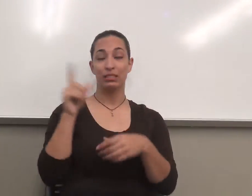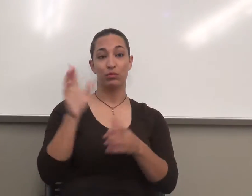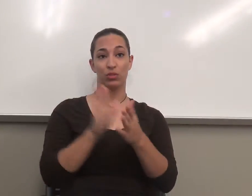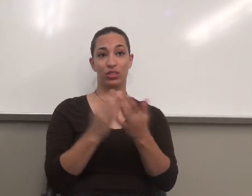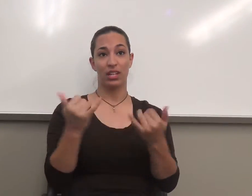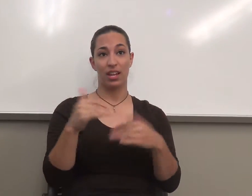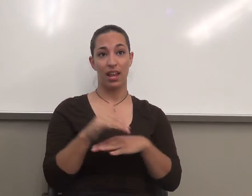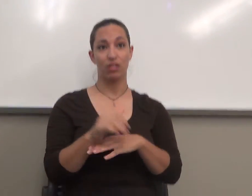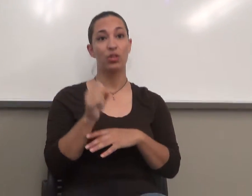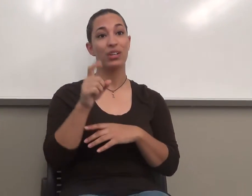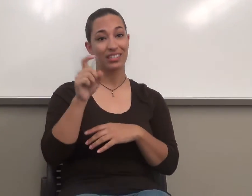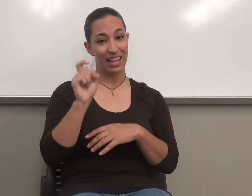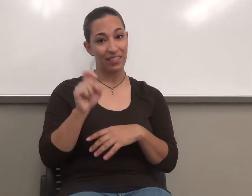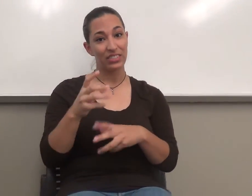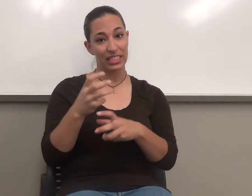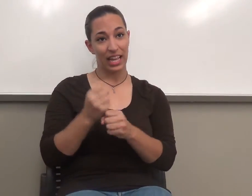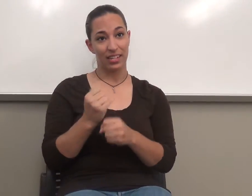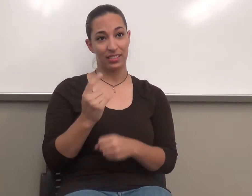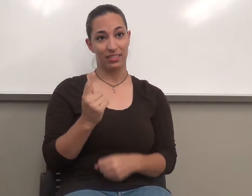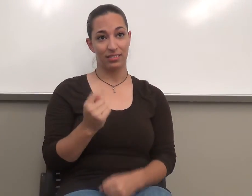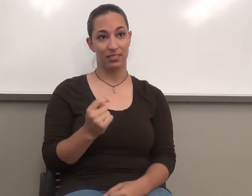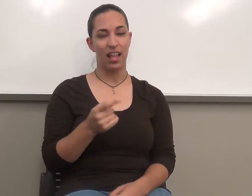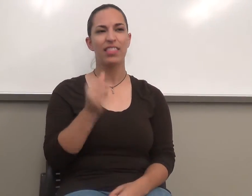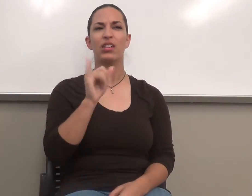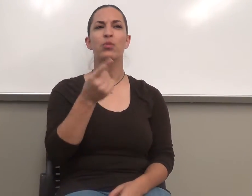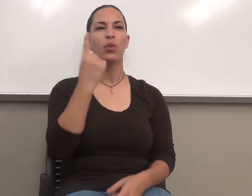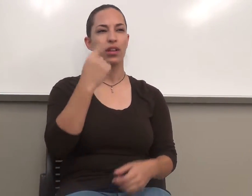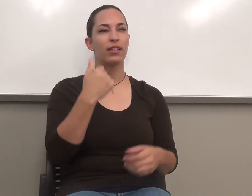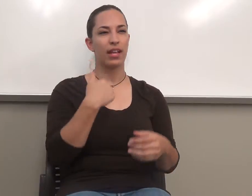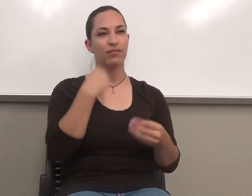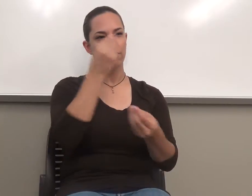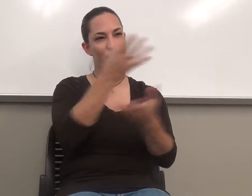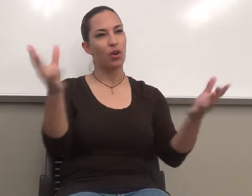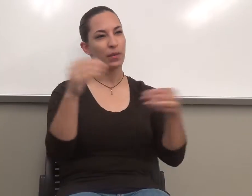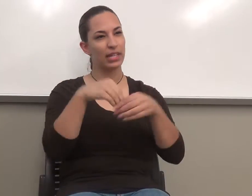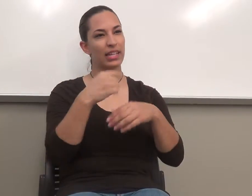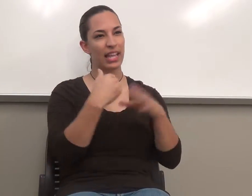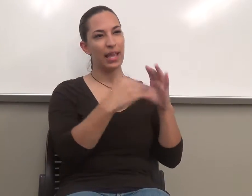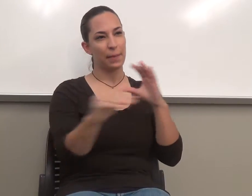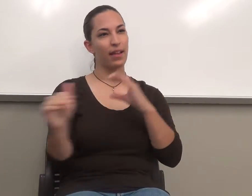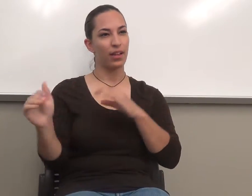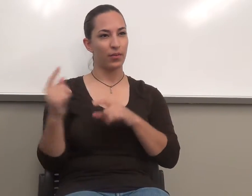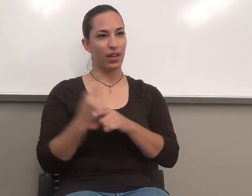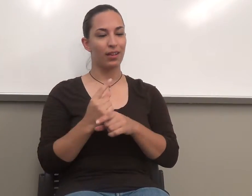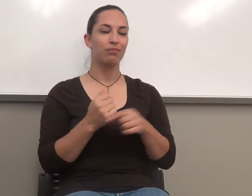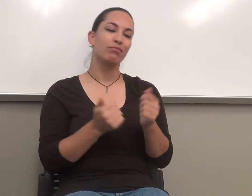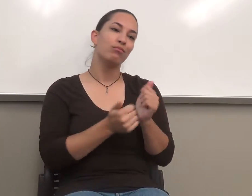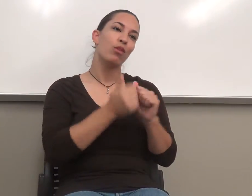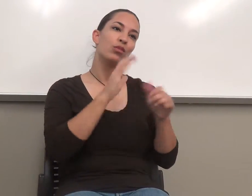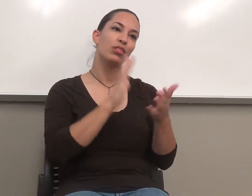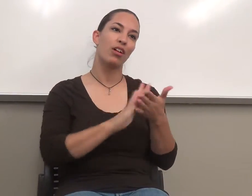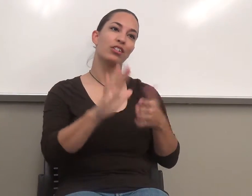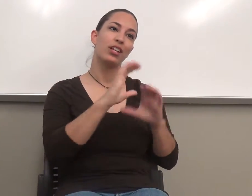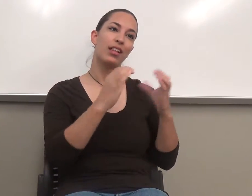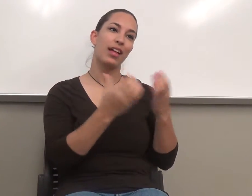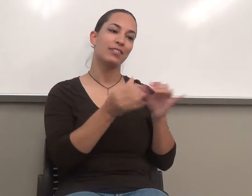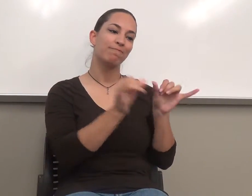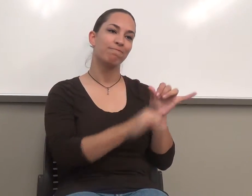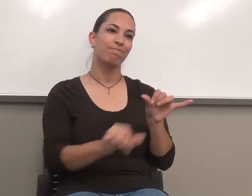That's one of the things I said in that email, Sam, that you needed, and that's true of most college classes. You are responsible for getting the books